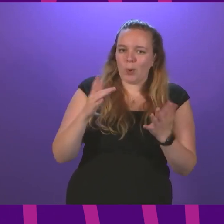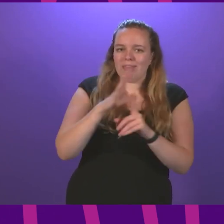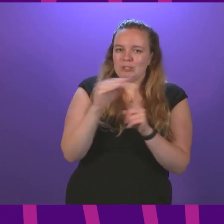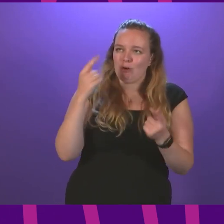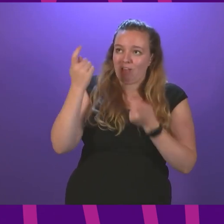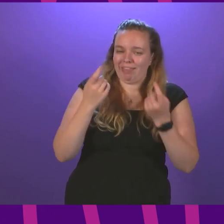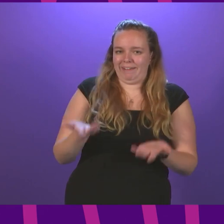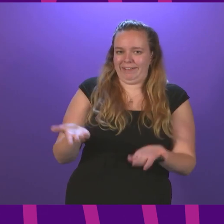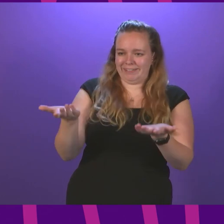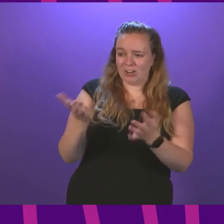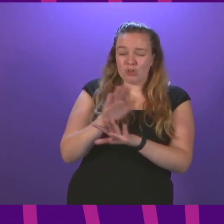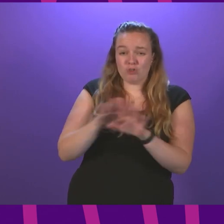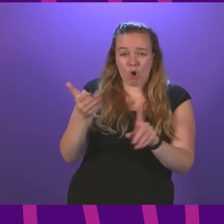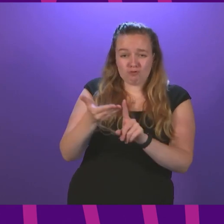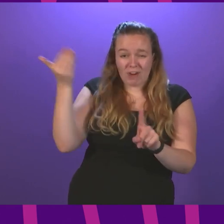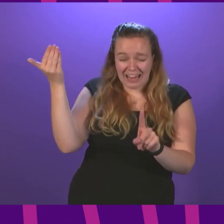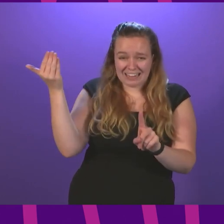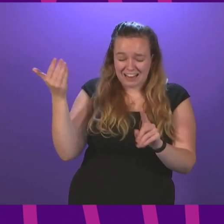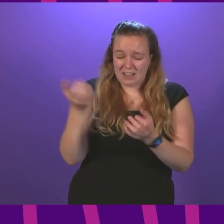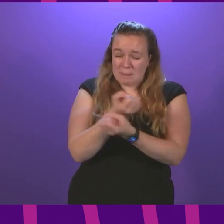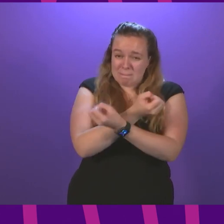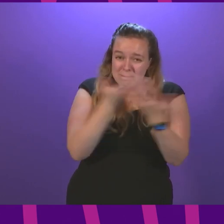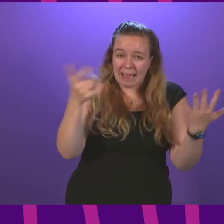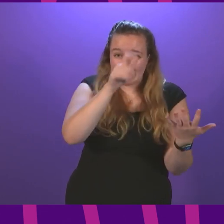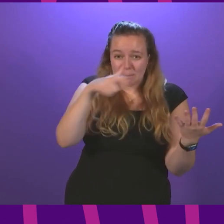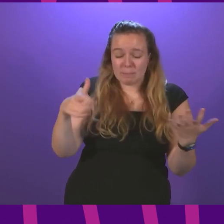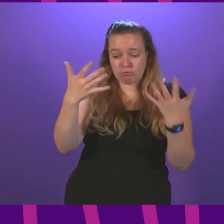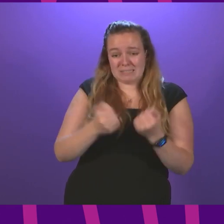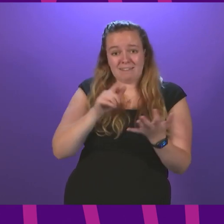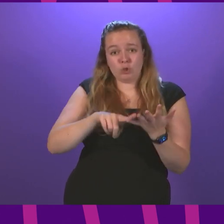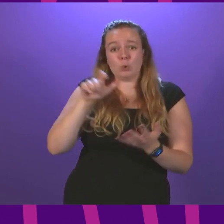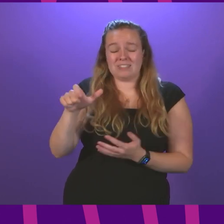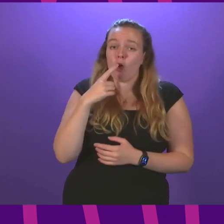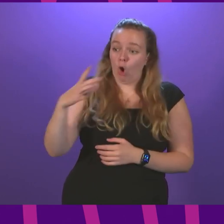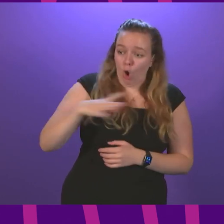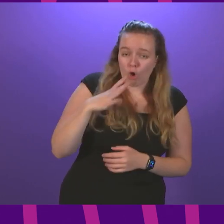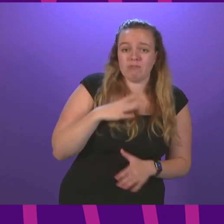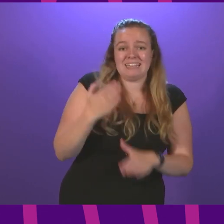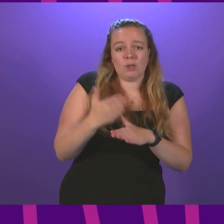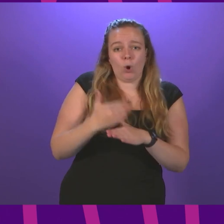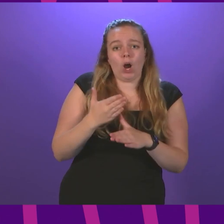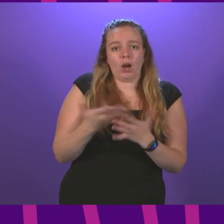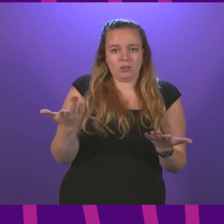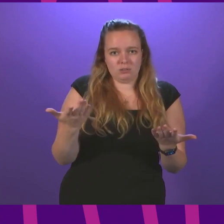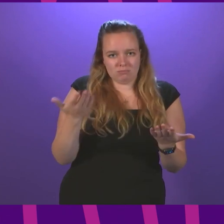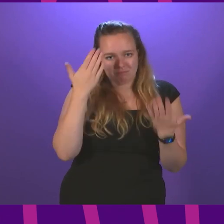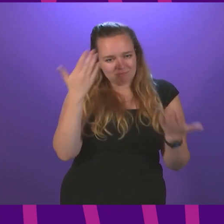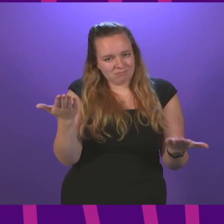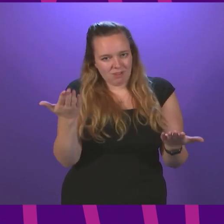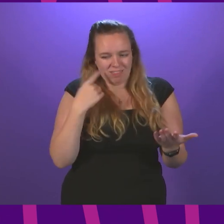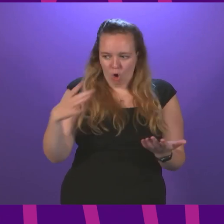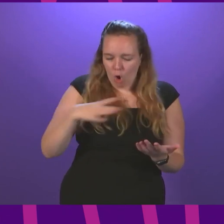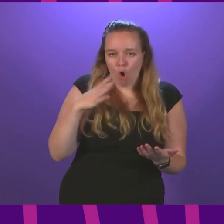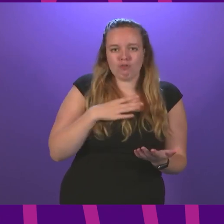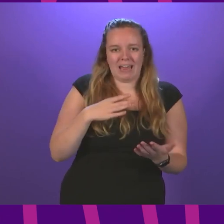Tories? Not even to recognise that such a huge number of people on universal credit are already in work. Don't you even know that? They're